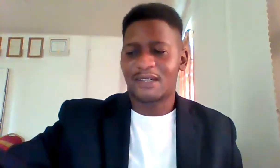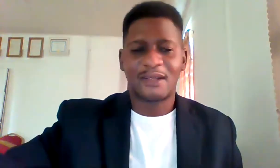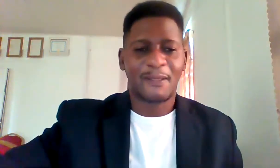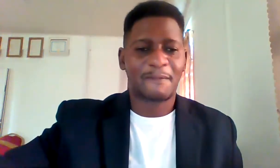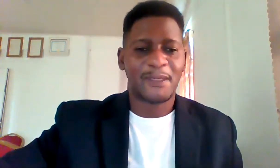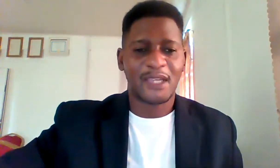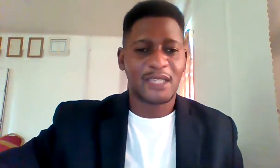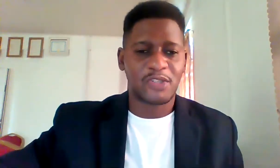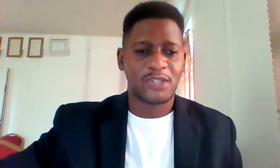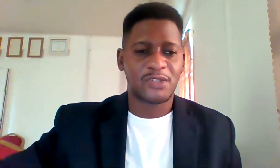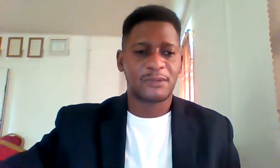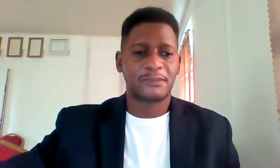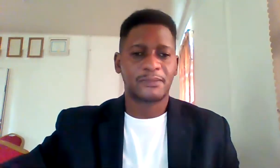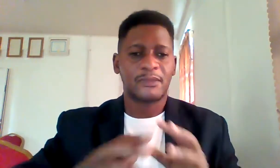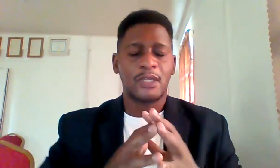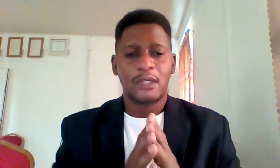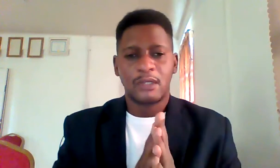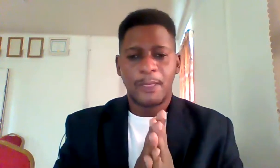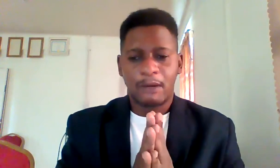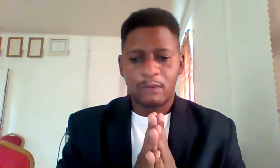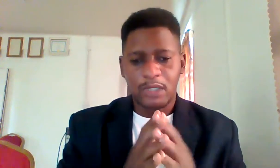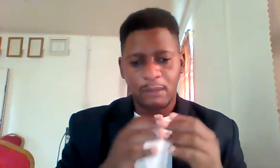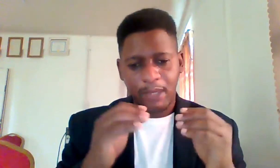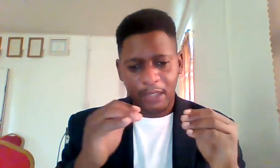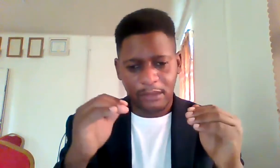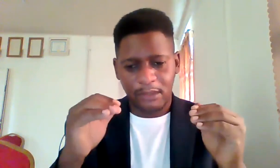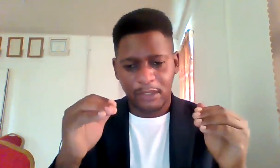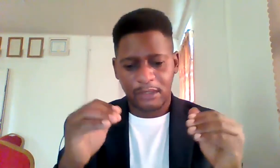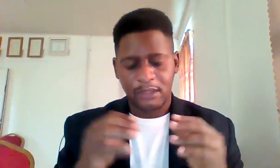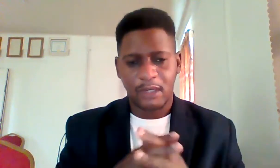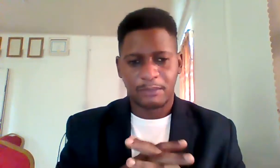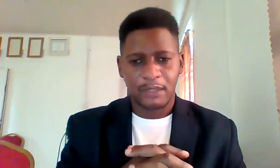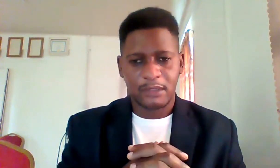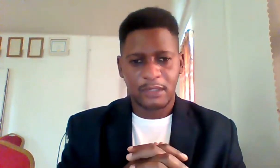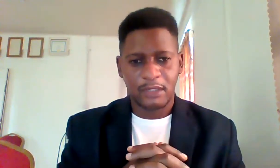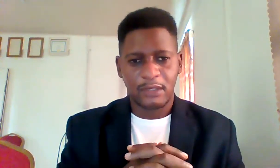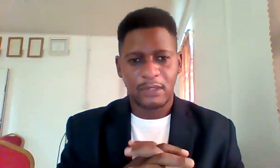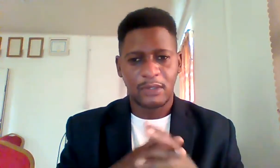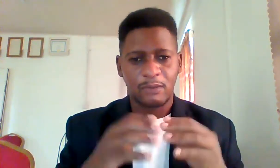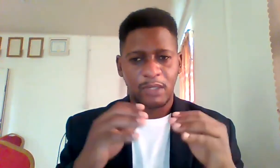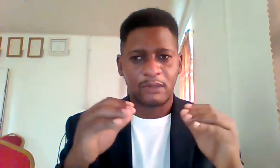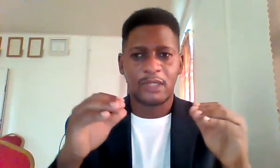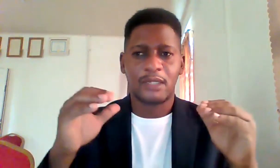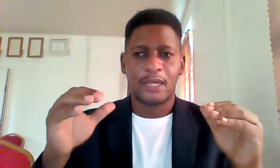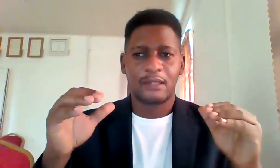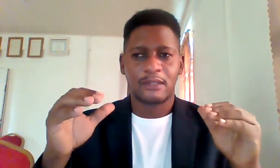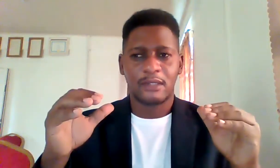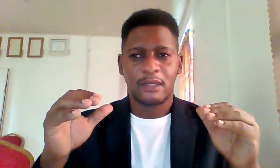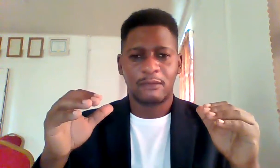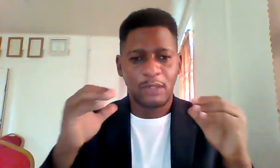a game changer now i want to come back to today's topic today we are looking at we